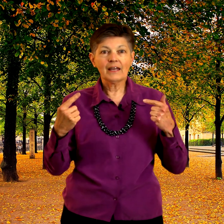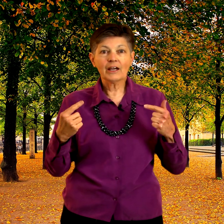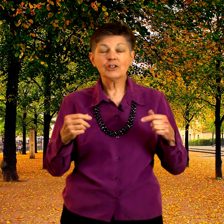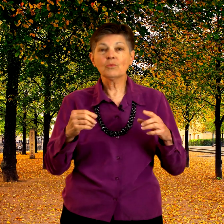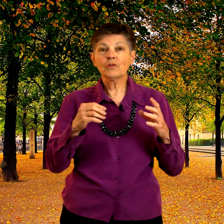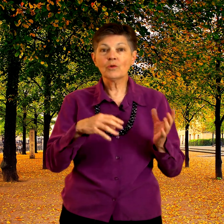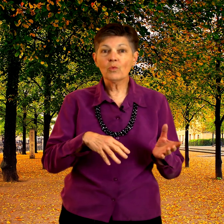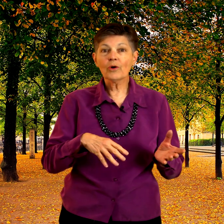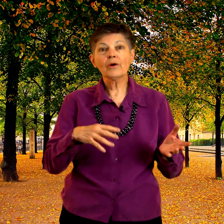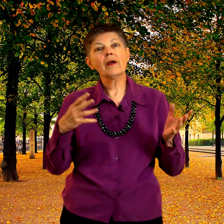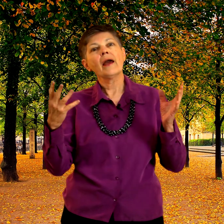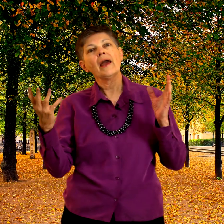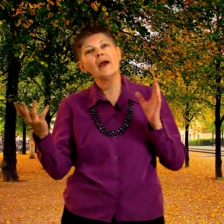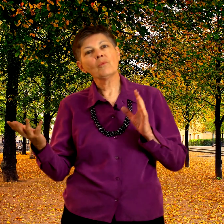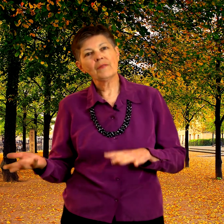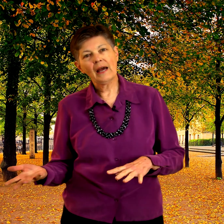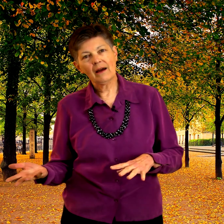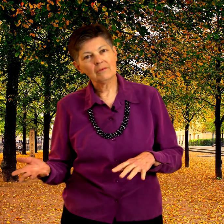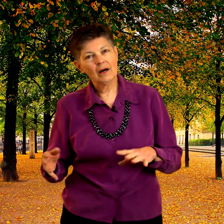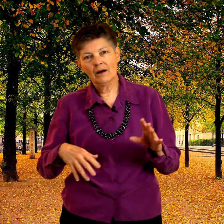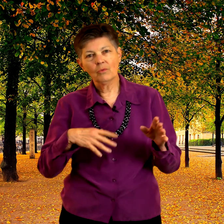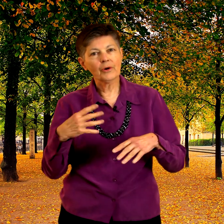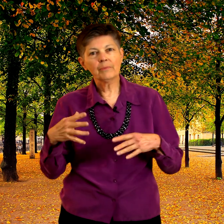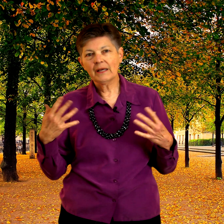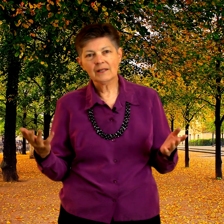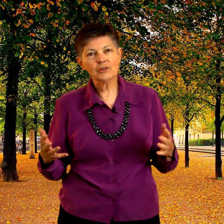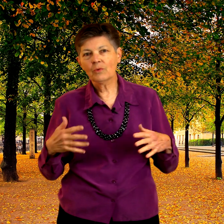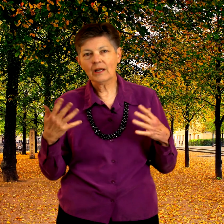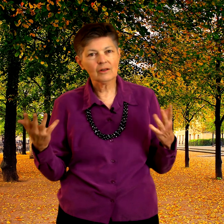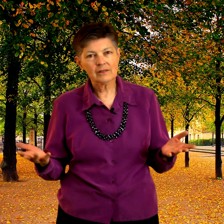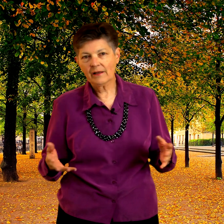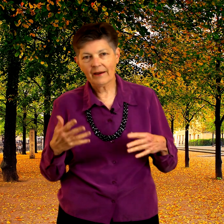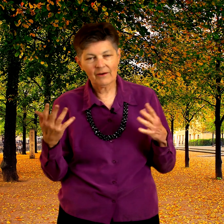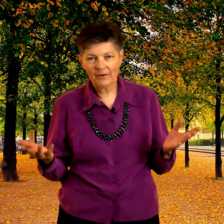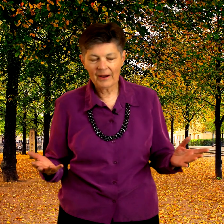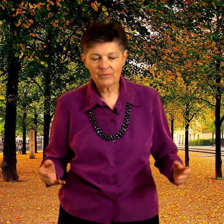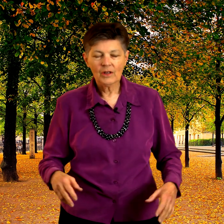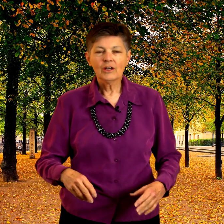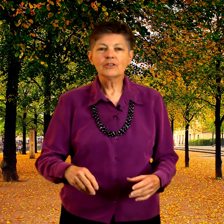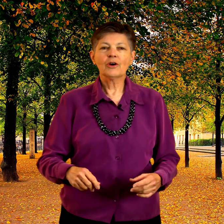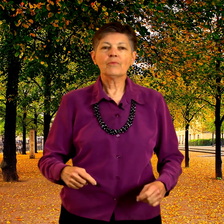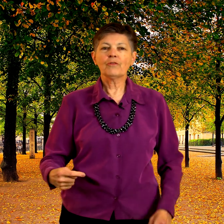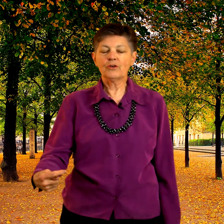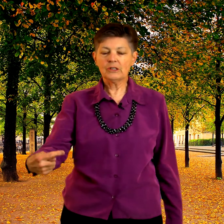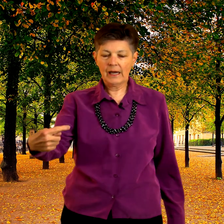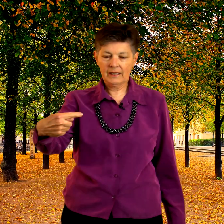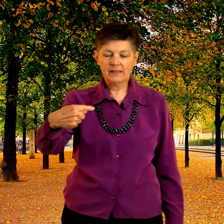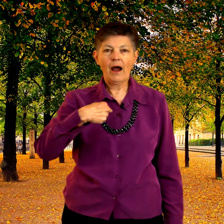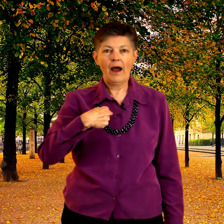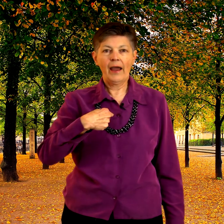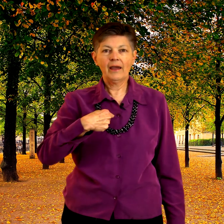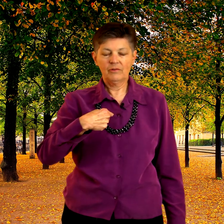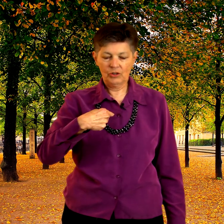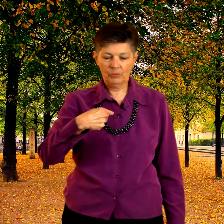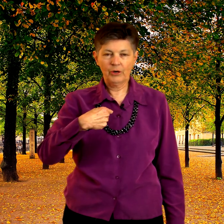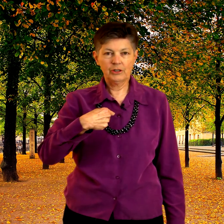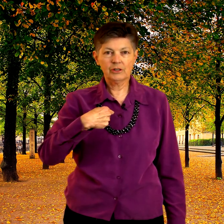connection with the word and what that word means or what it looks like all right so the first line is I so you point to